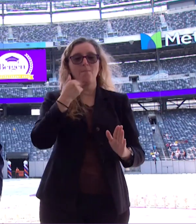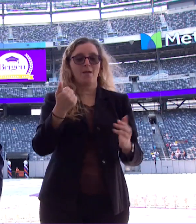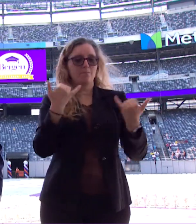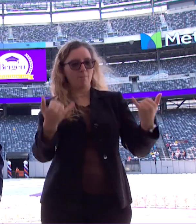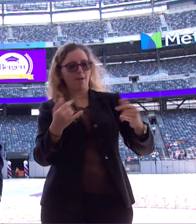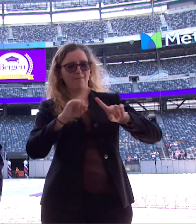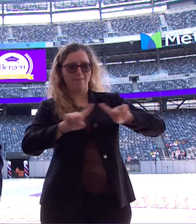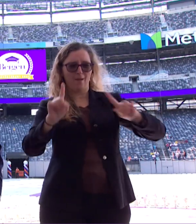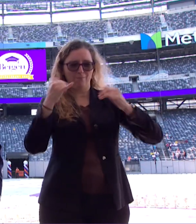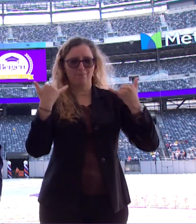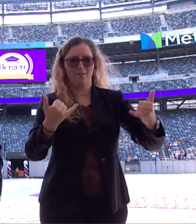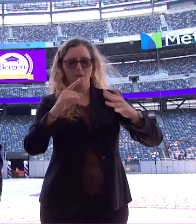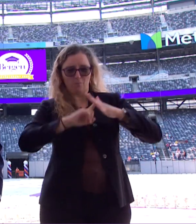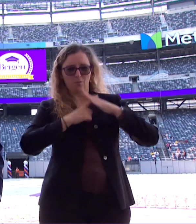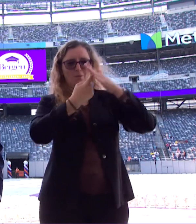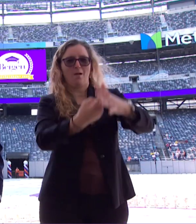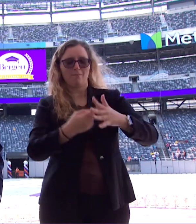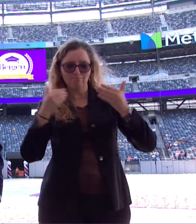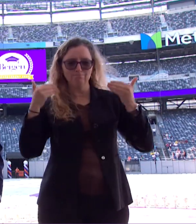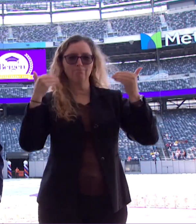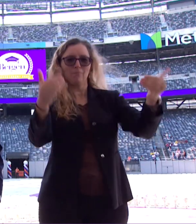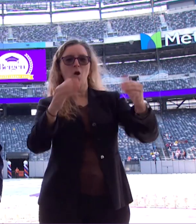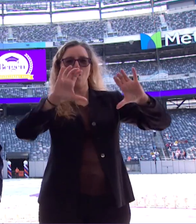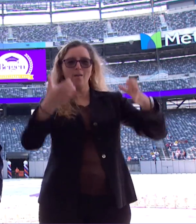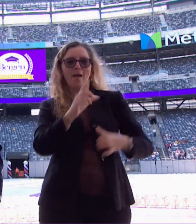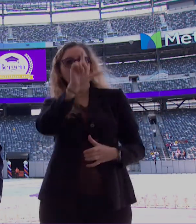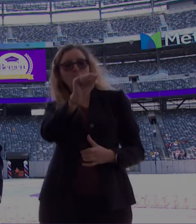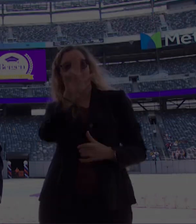off. Let's go, class of 2023.